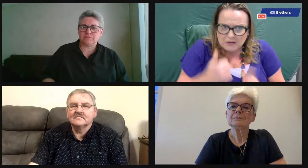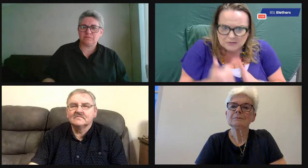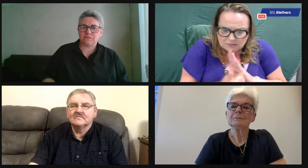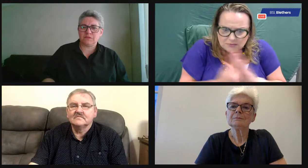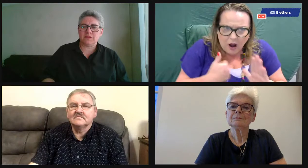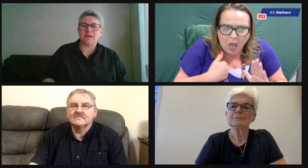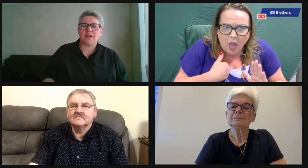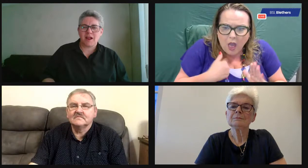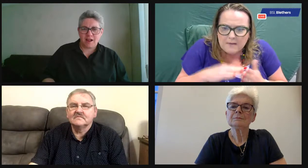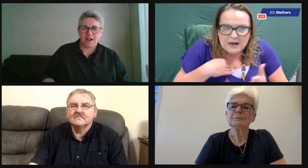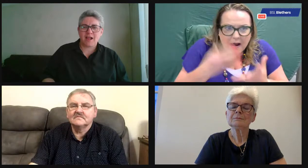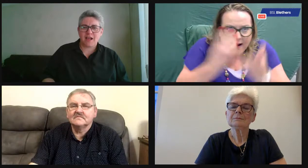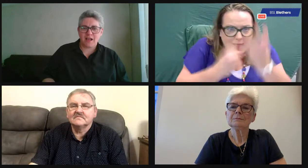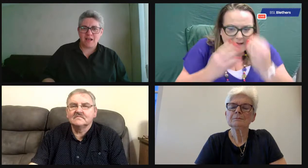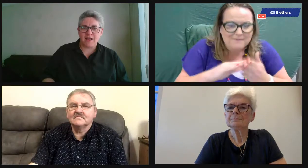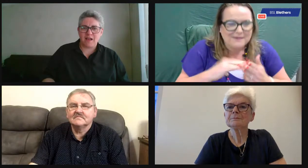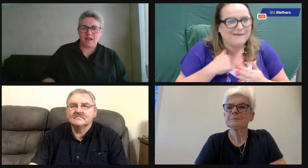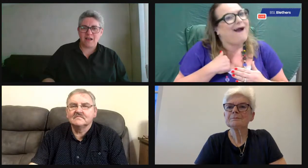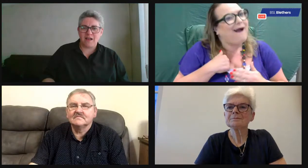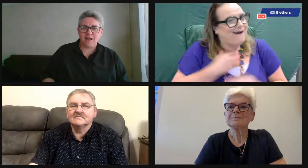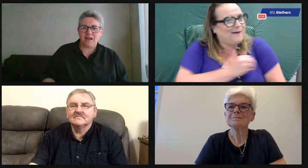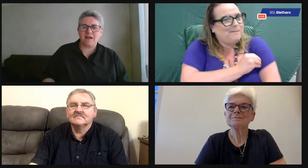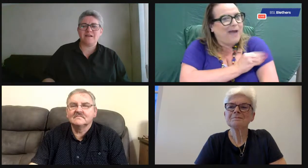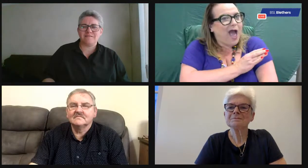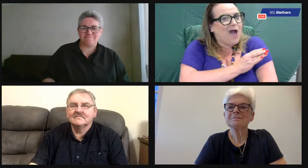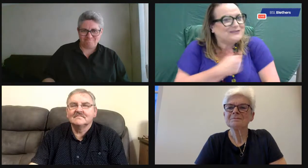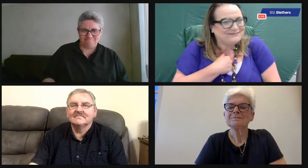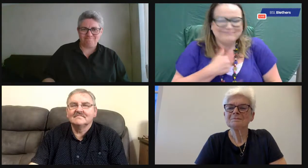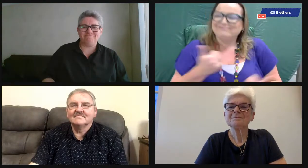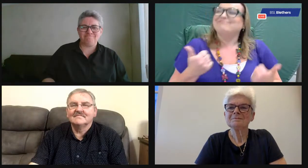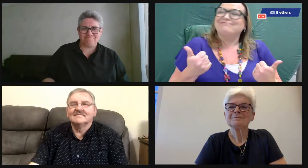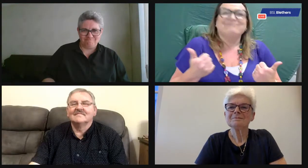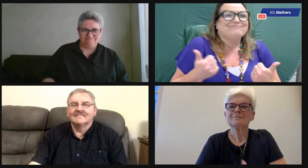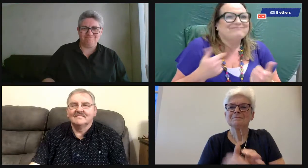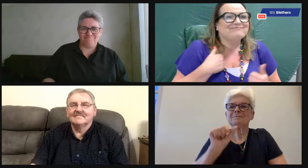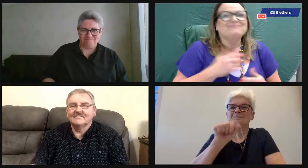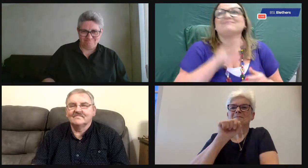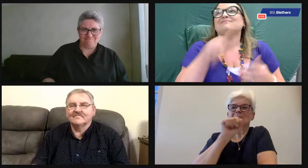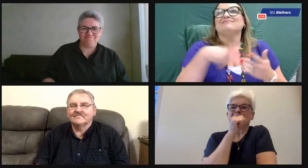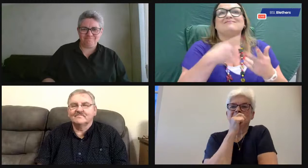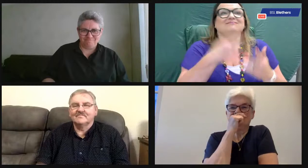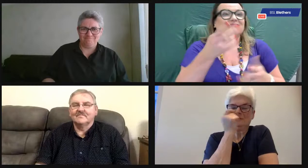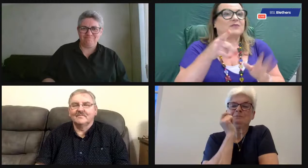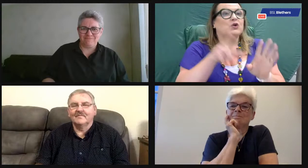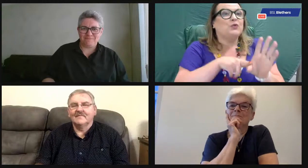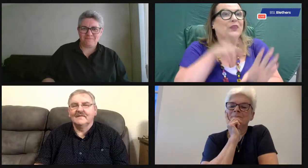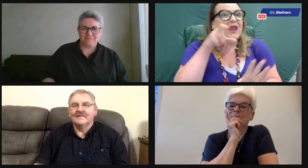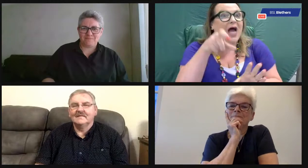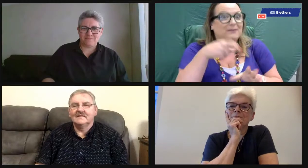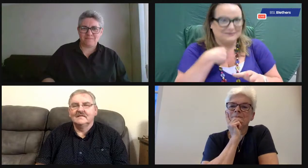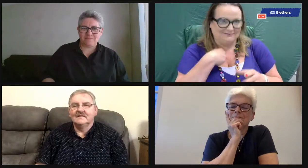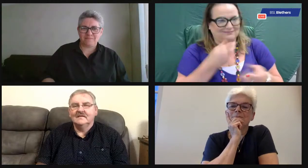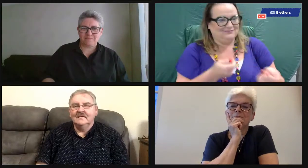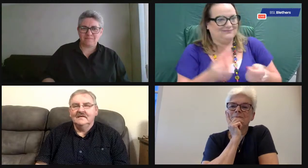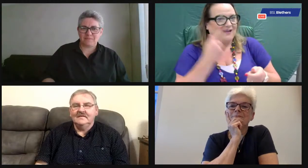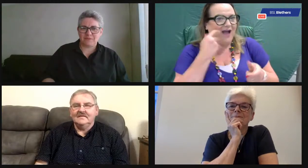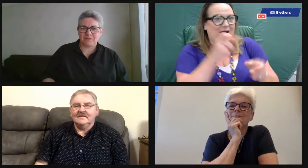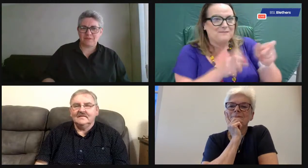way back, all those skills that I've learned working with deafblind people gives me... I feel